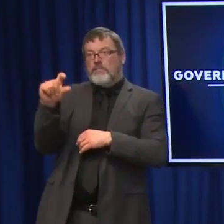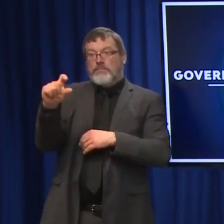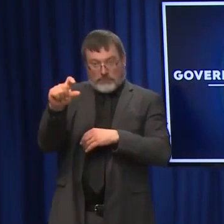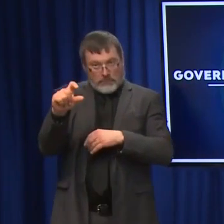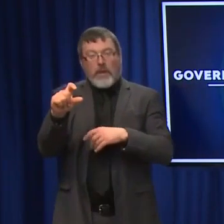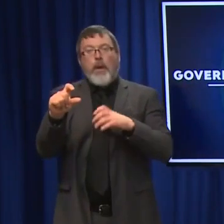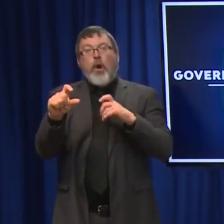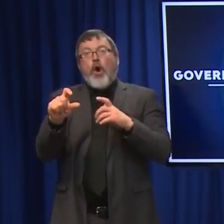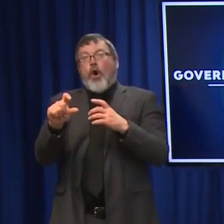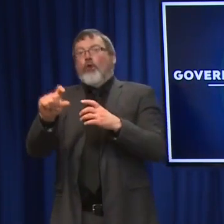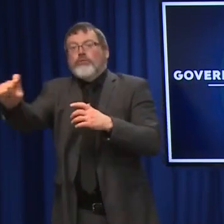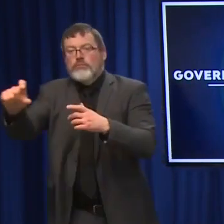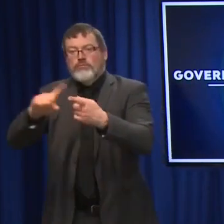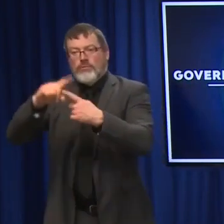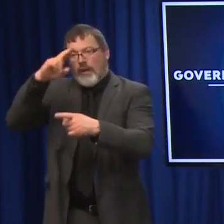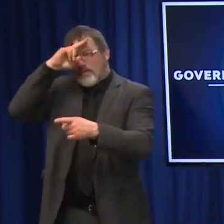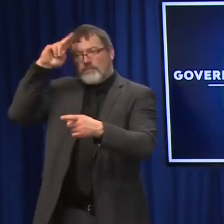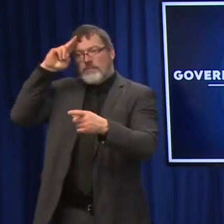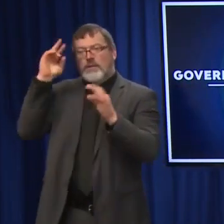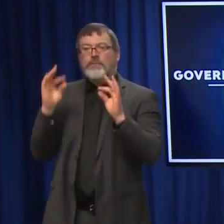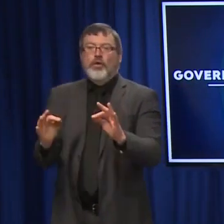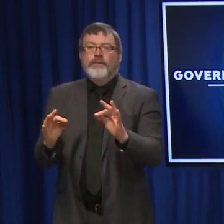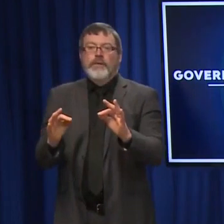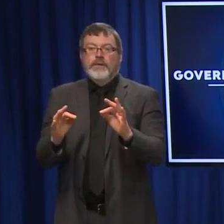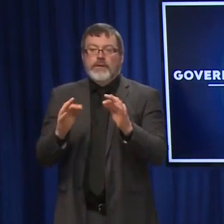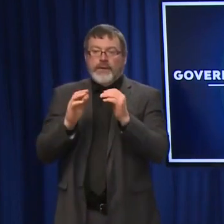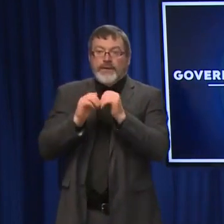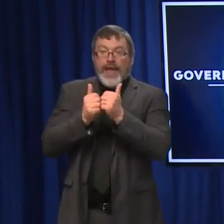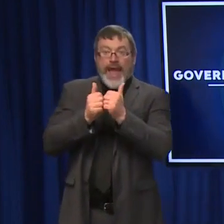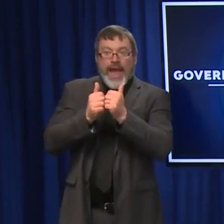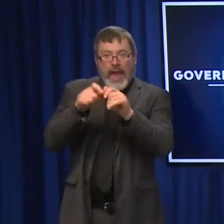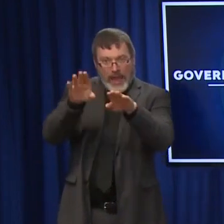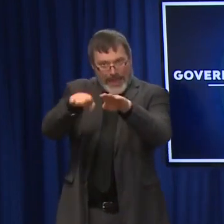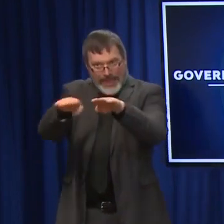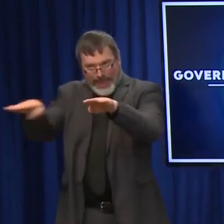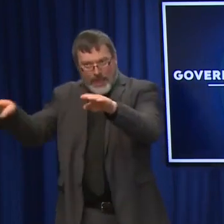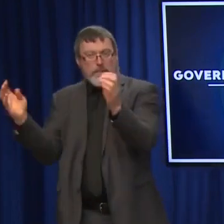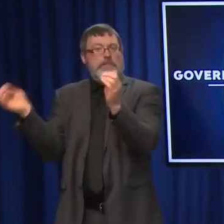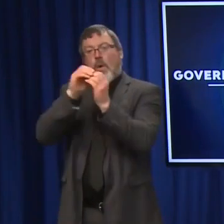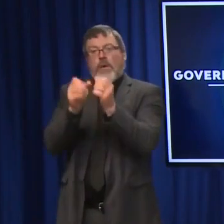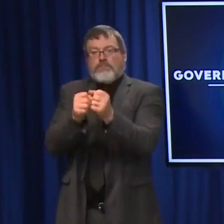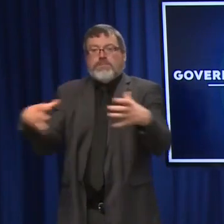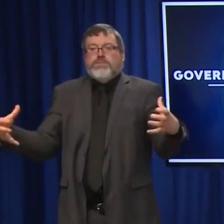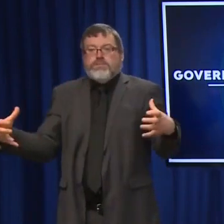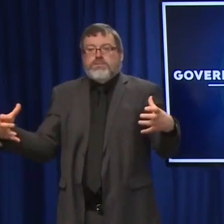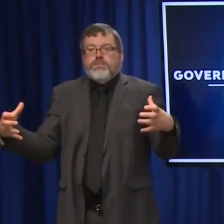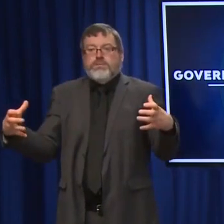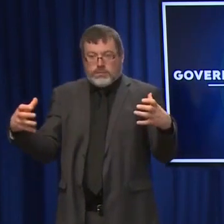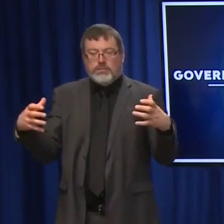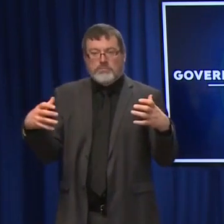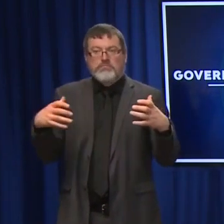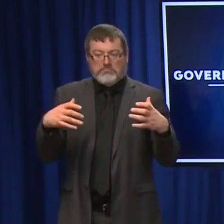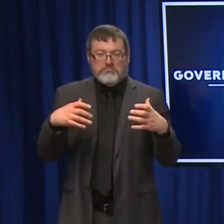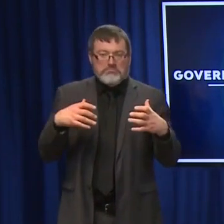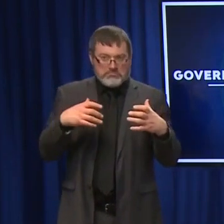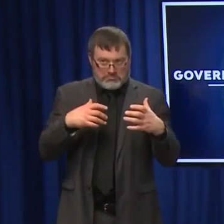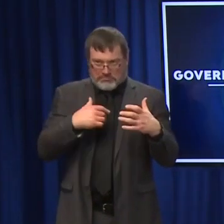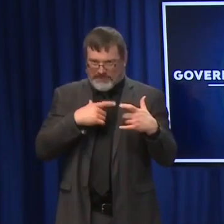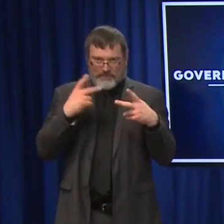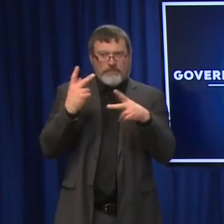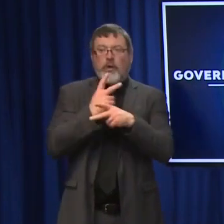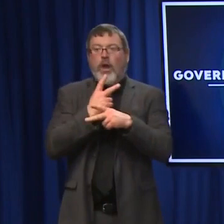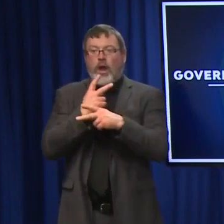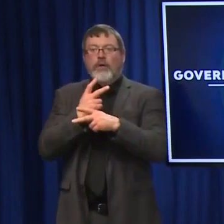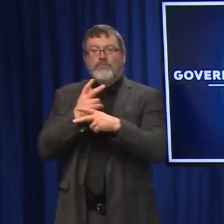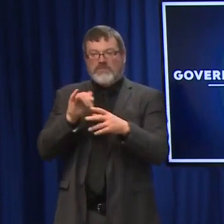count. Again, just to allow hospitals to react to the COVID pandemic, have some flexibility. They can invest it, whether it's in their nurses